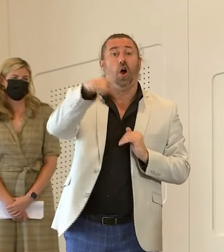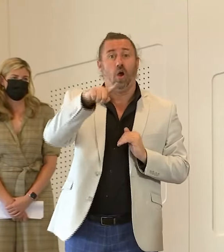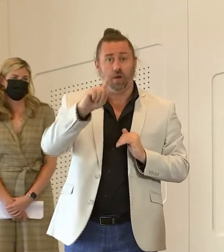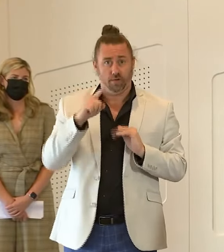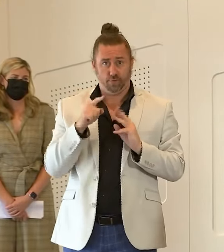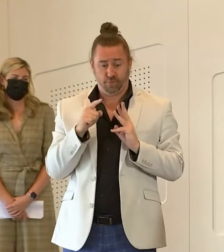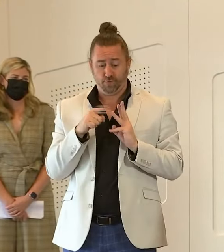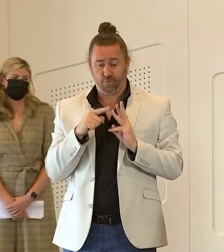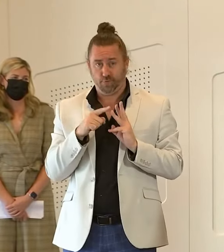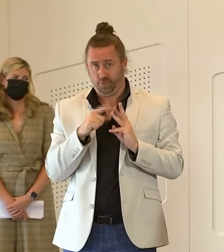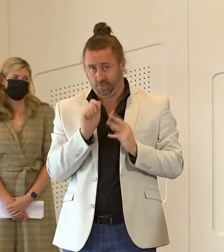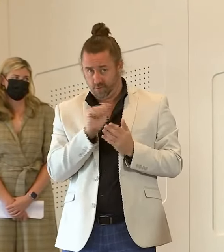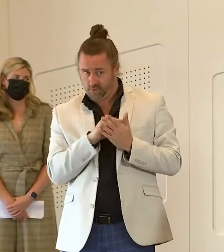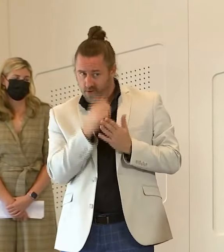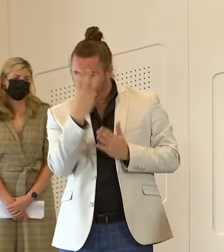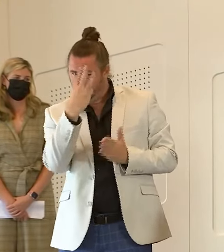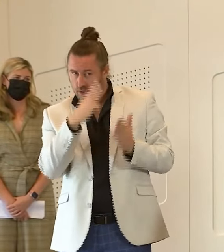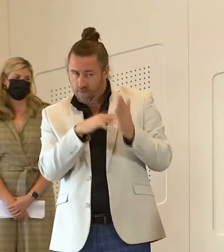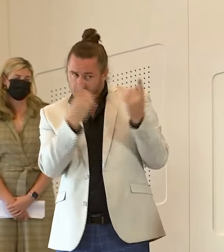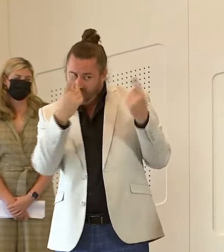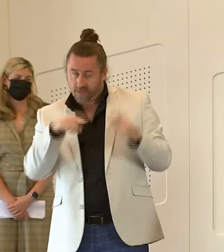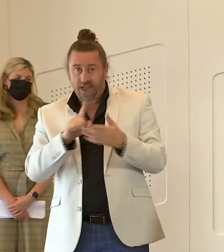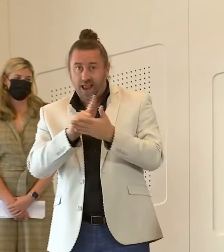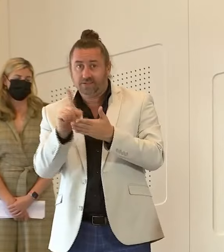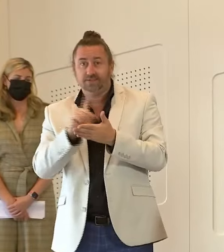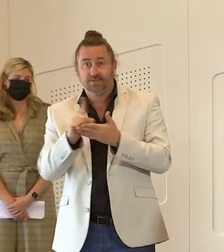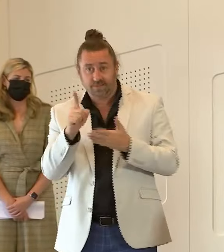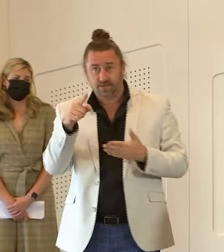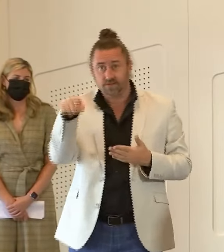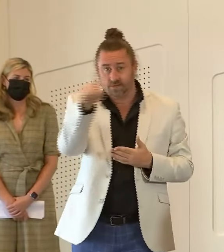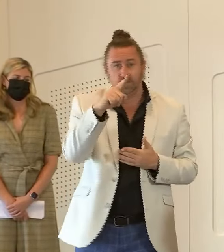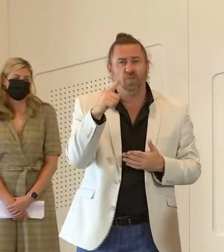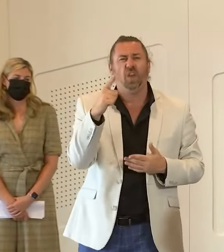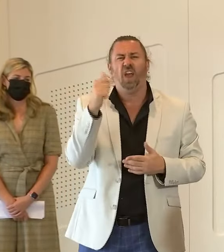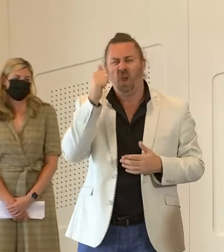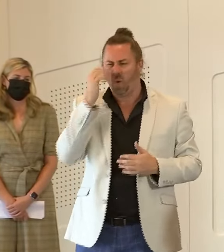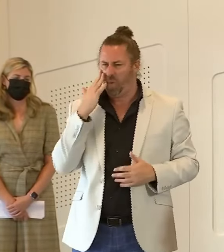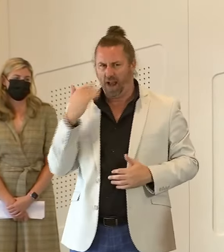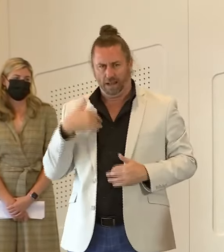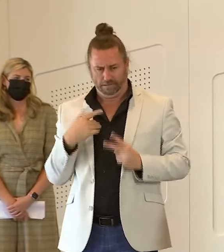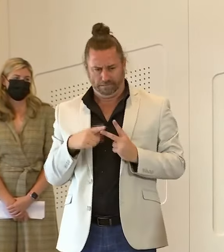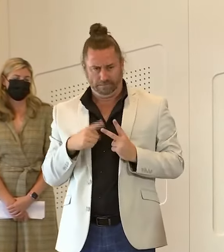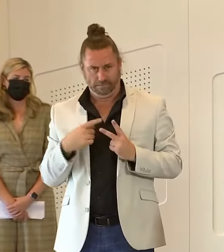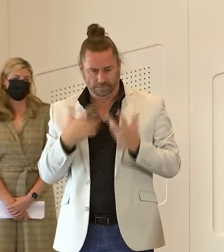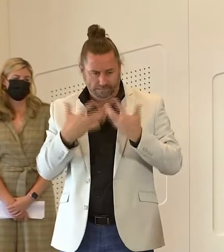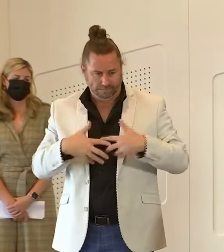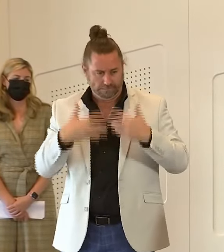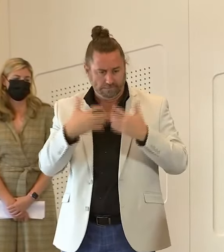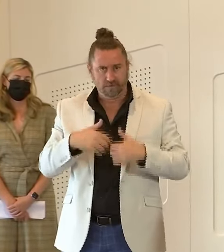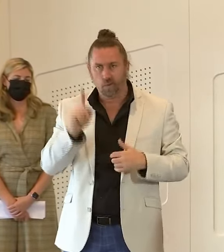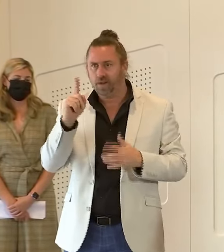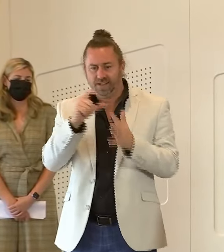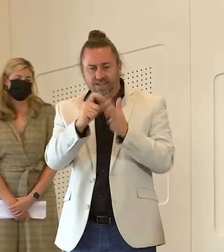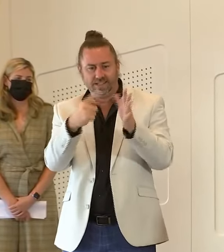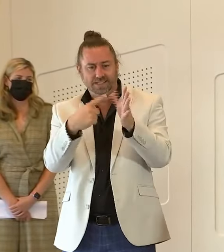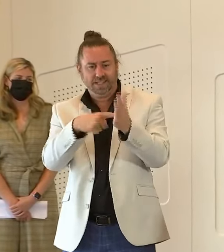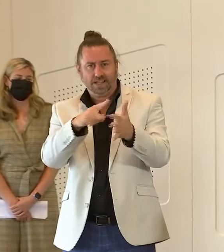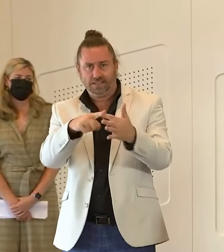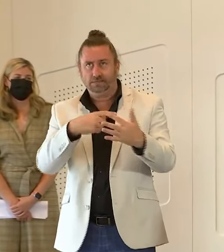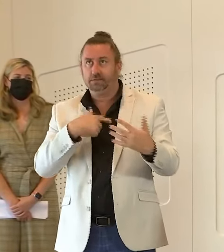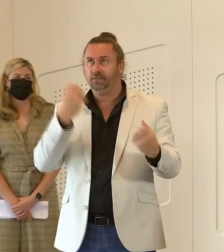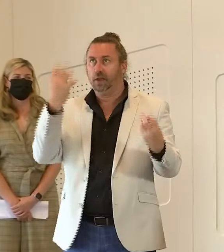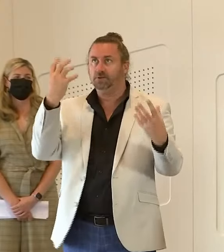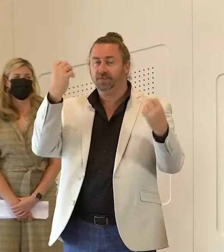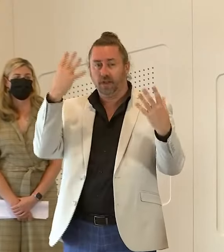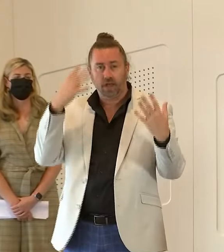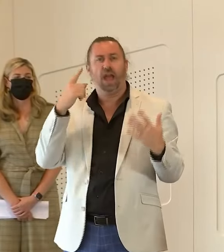boosters shortly to have a look at their immunisation record on their phone to see when it was and if